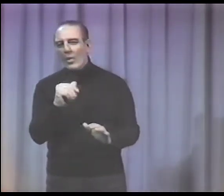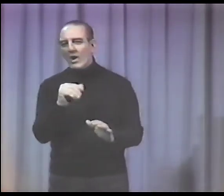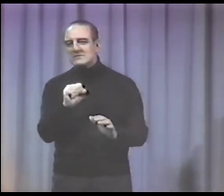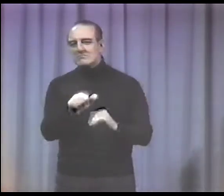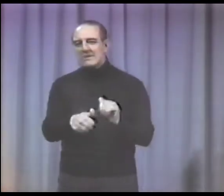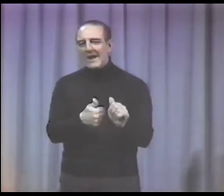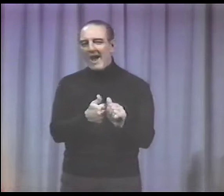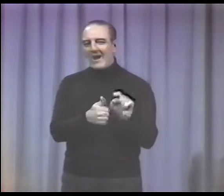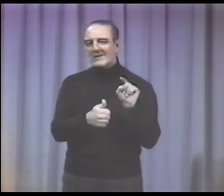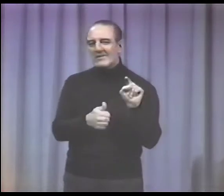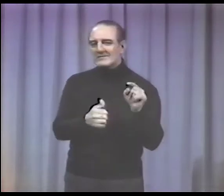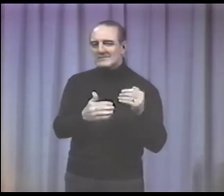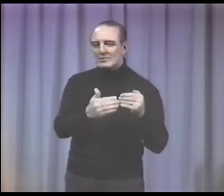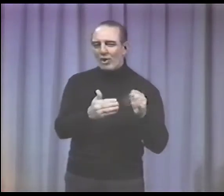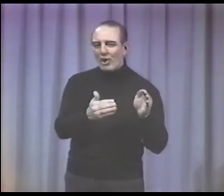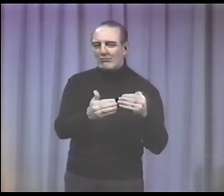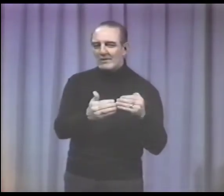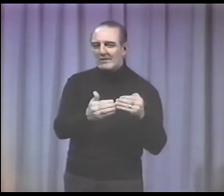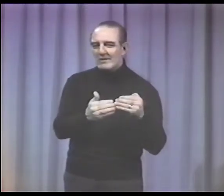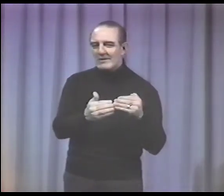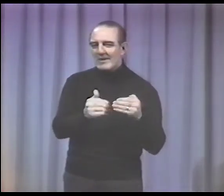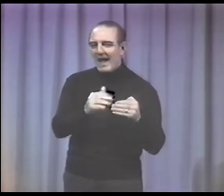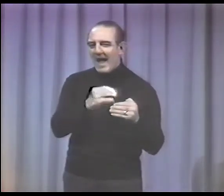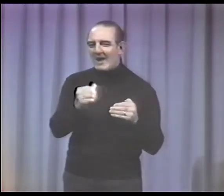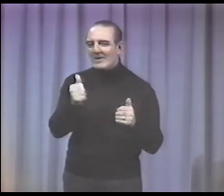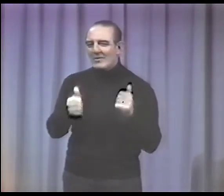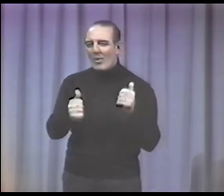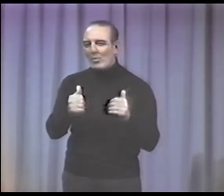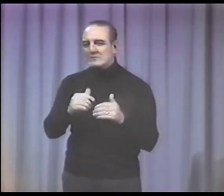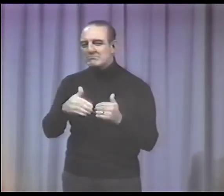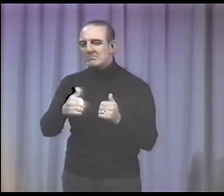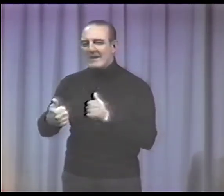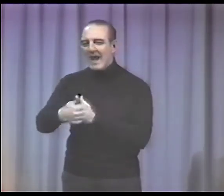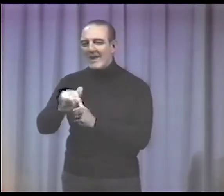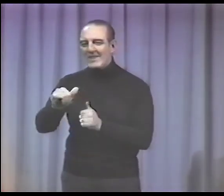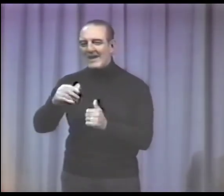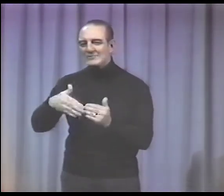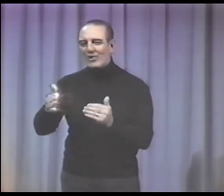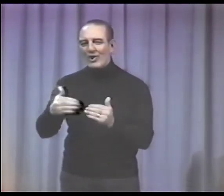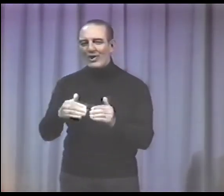She found out who or what was behind each of the doors.